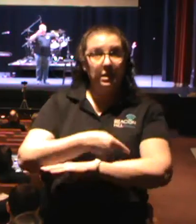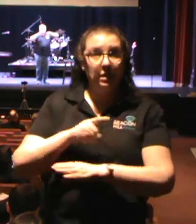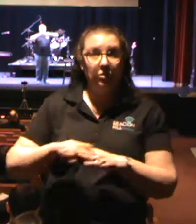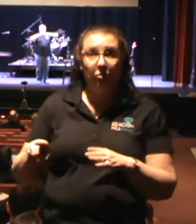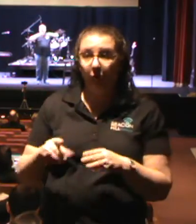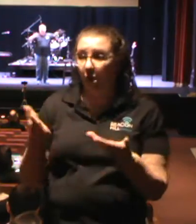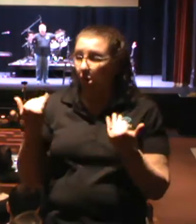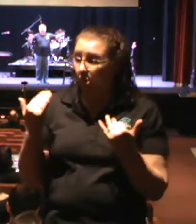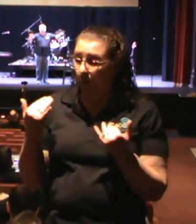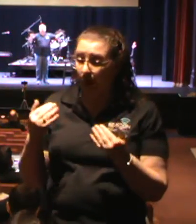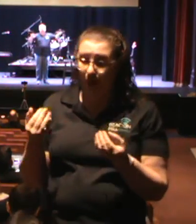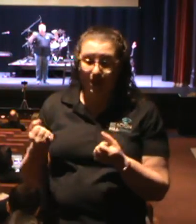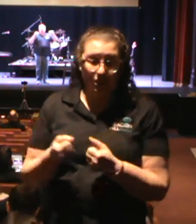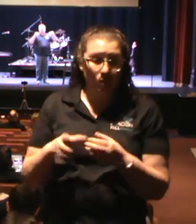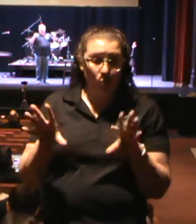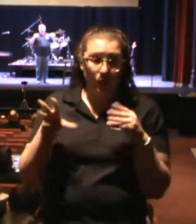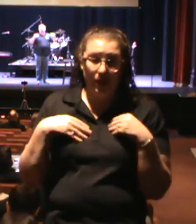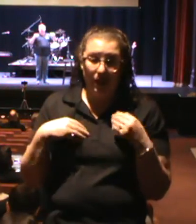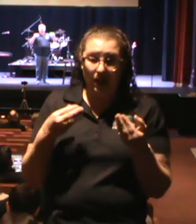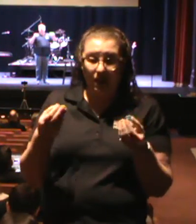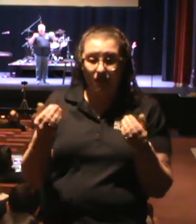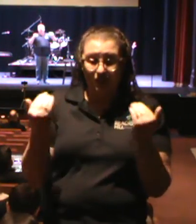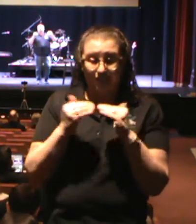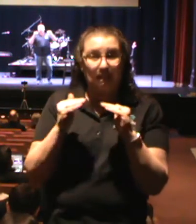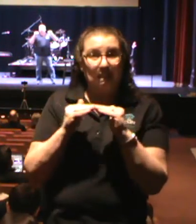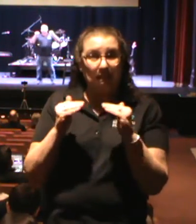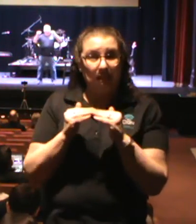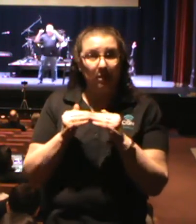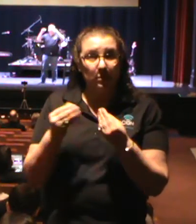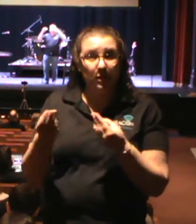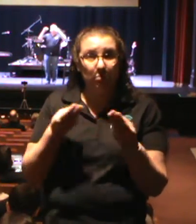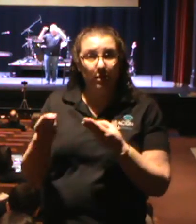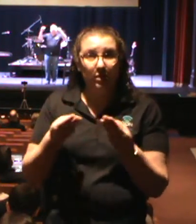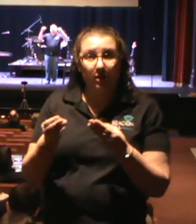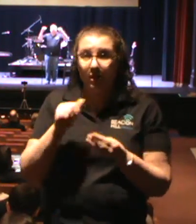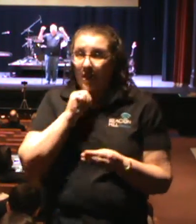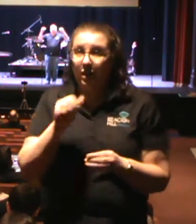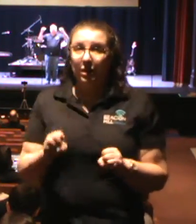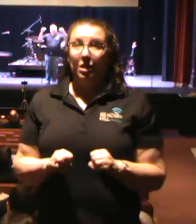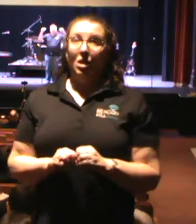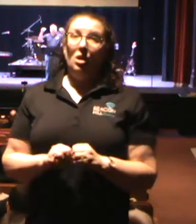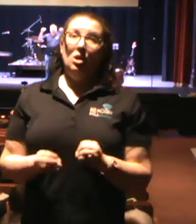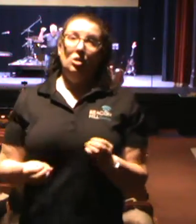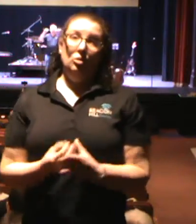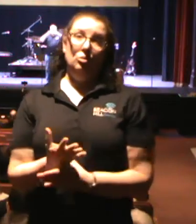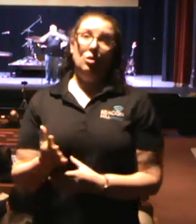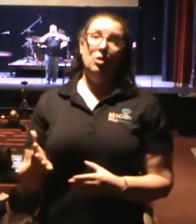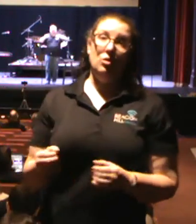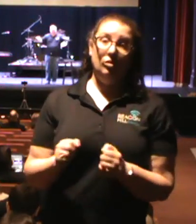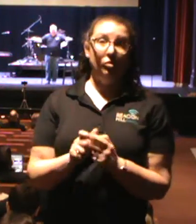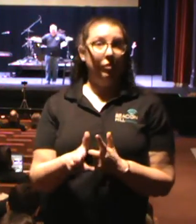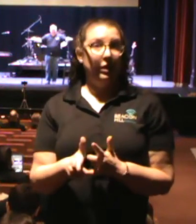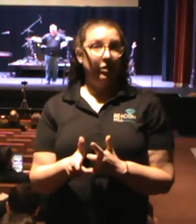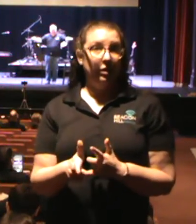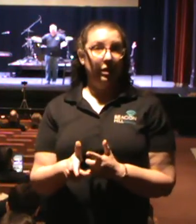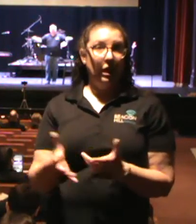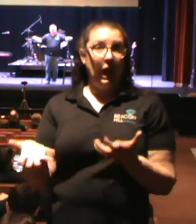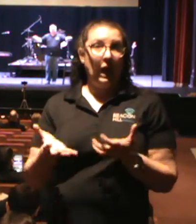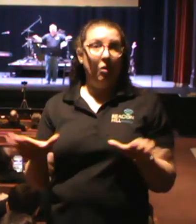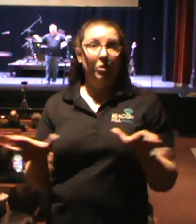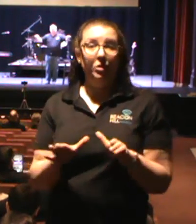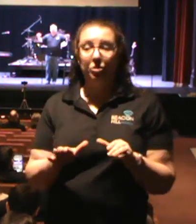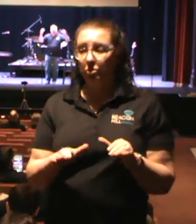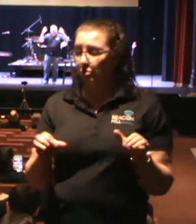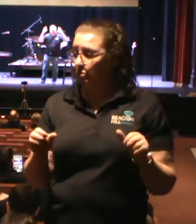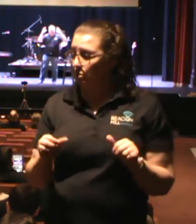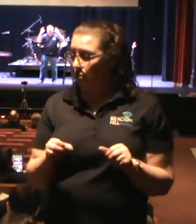expanded and gotten too thin. But you know what? I'd rather do things great for the Lord than a lot of things average for the Lord.